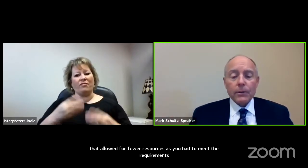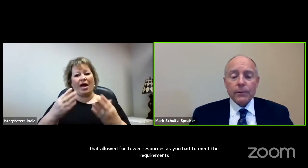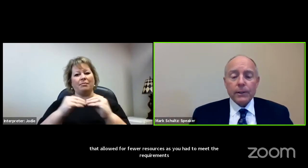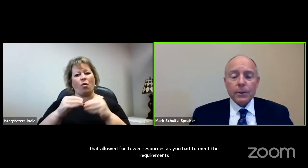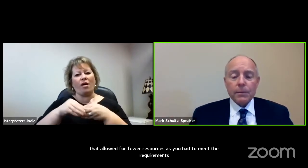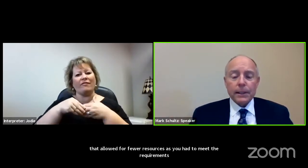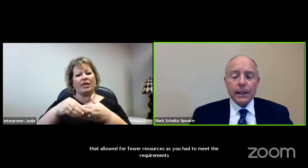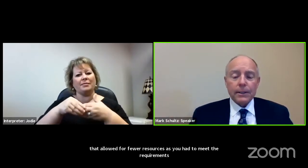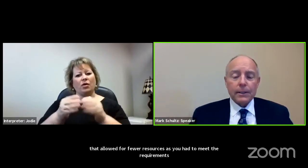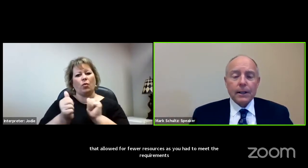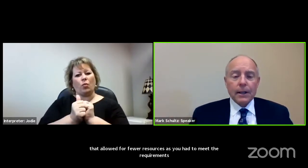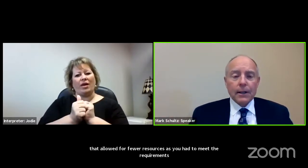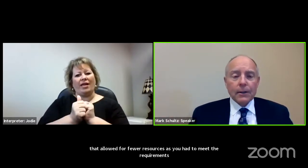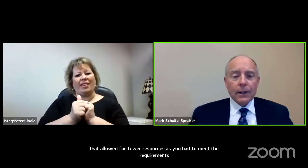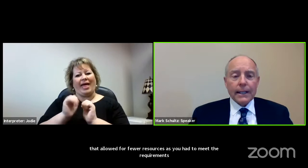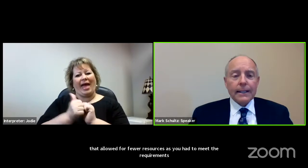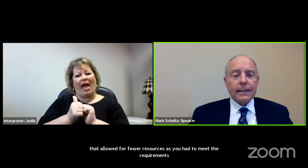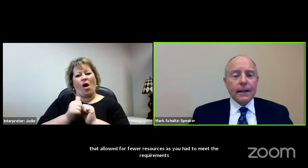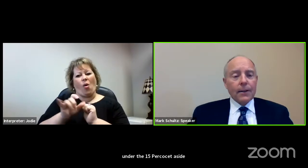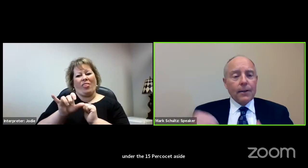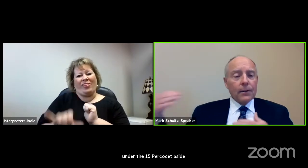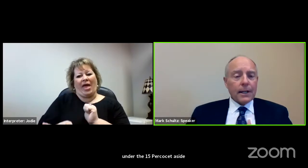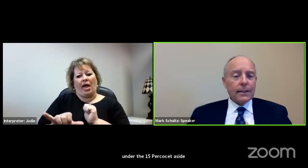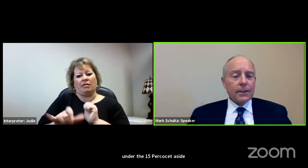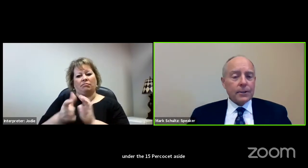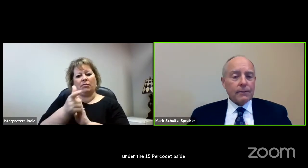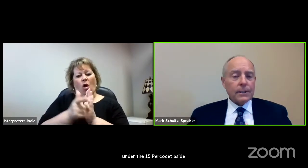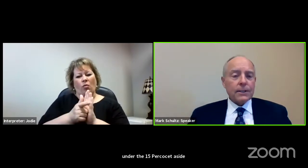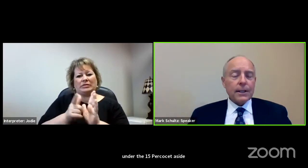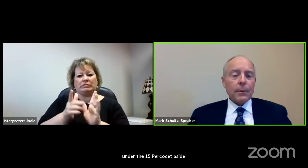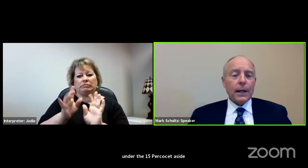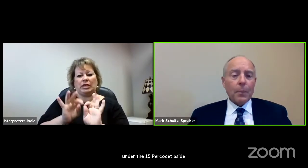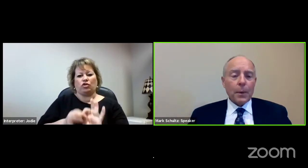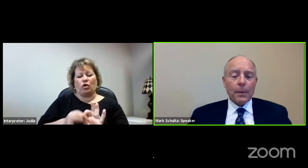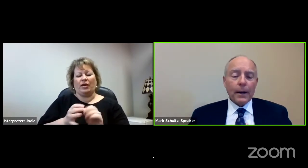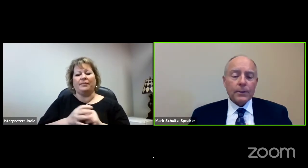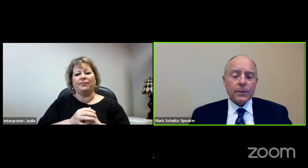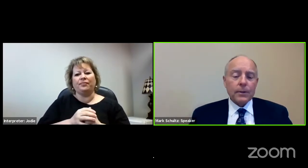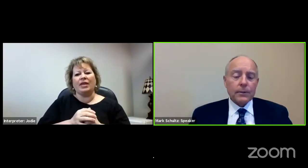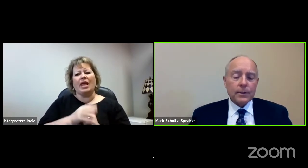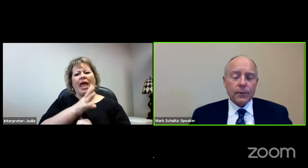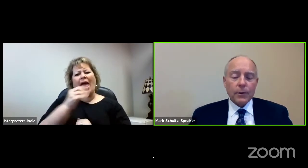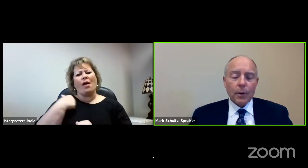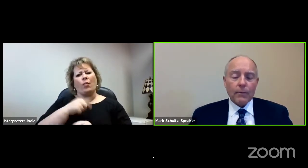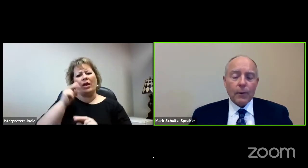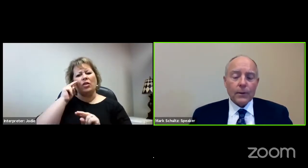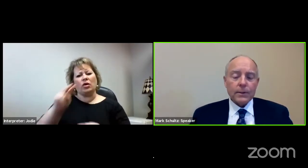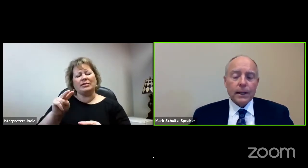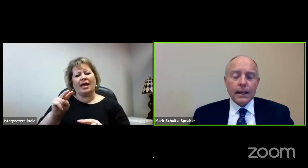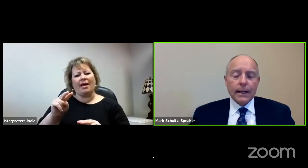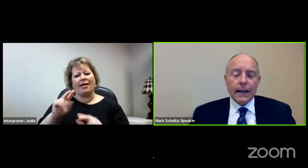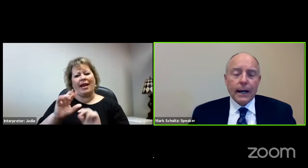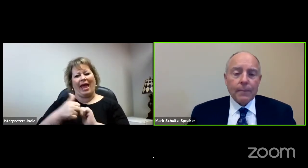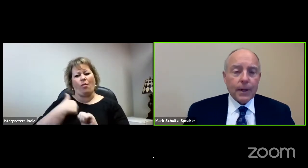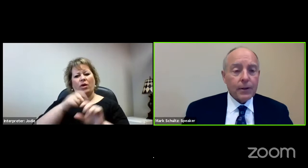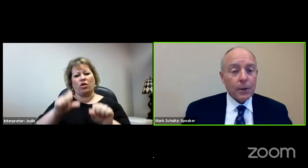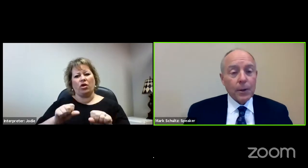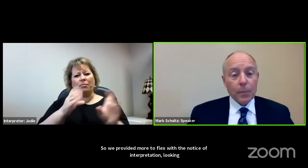with a notice of interpretation, looking at those kinds of services that would help prepare students for the workforce